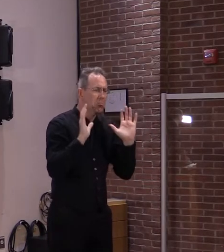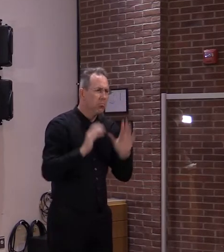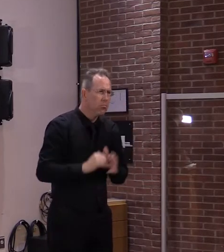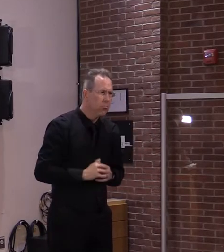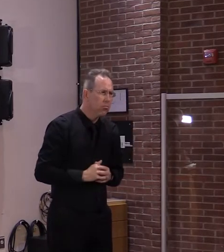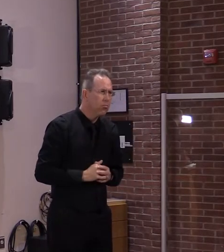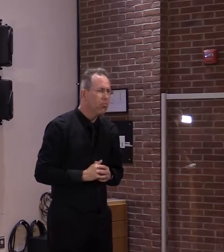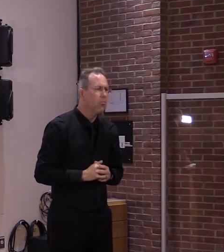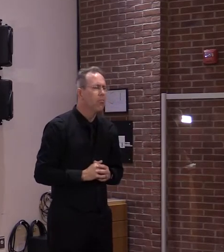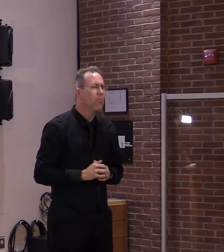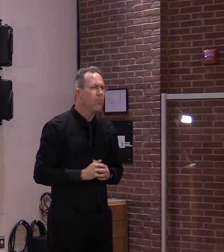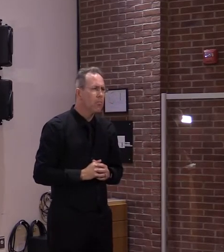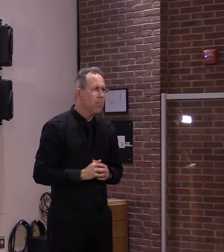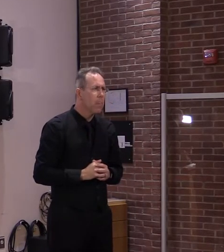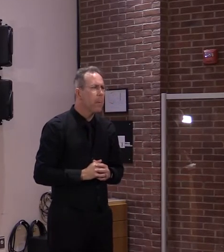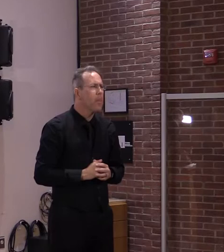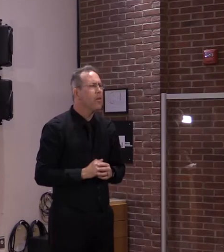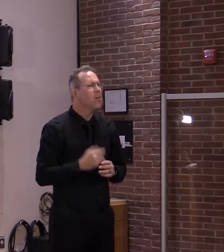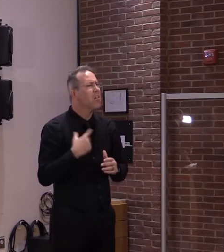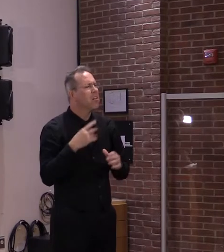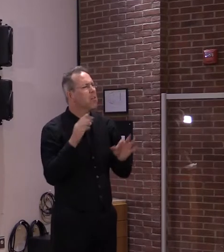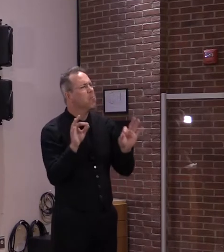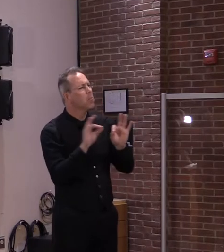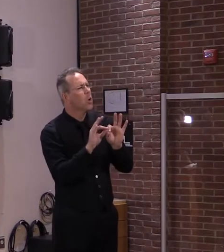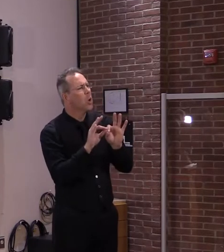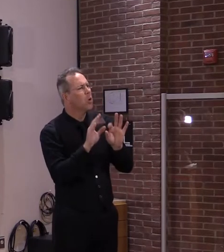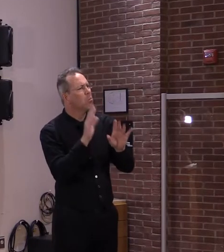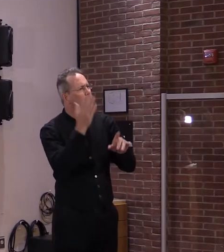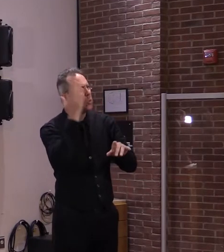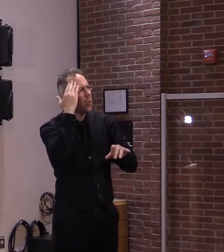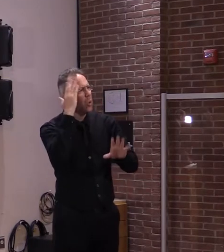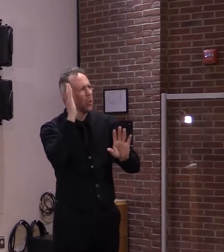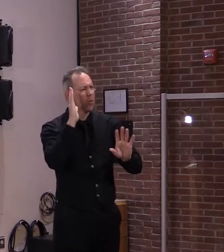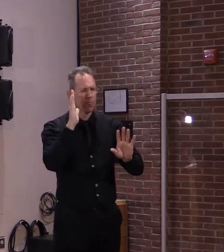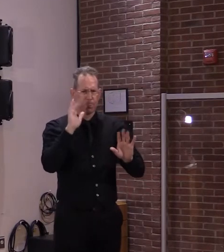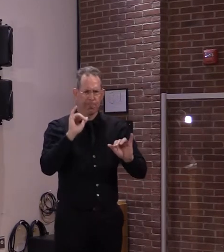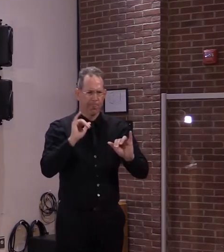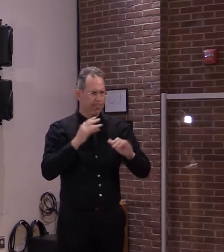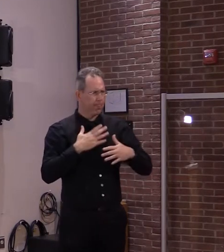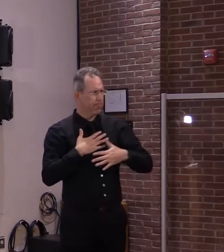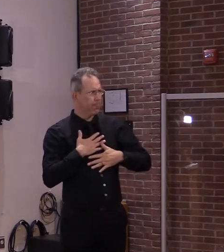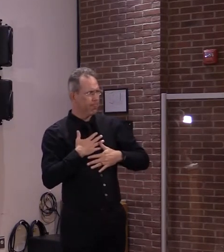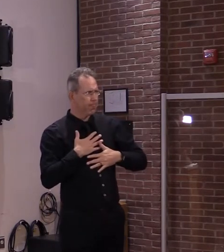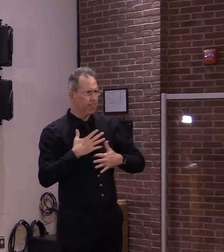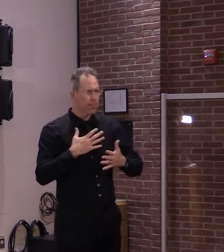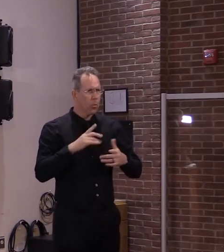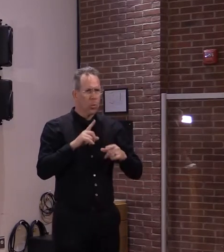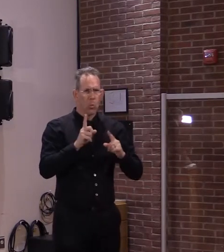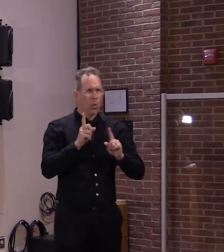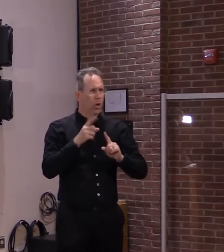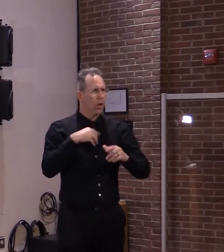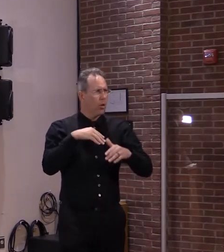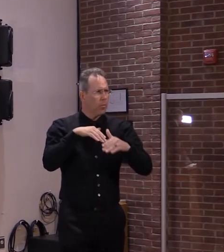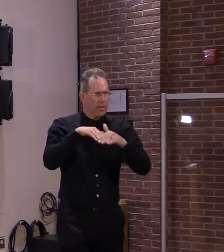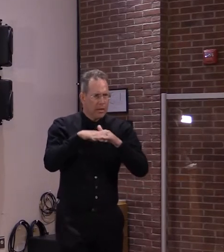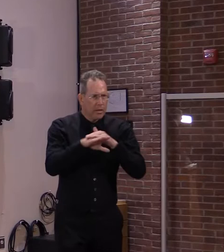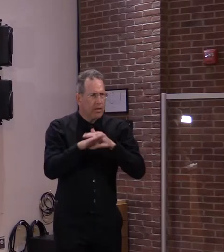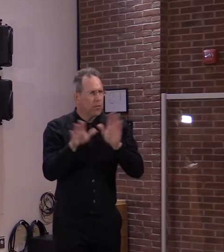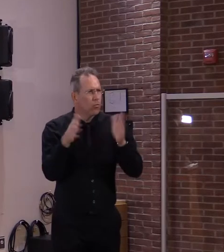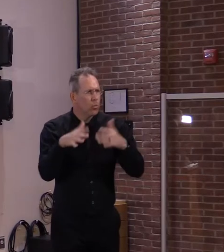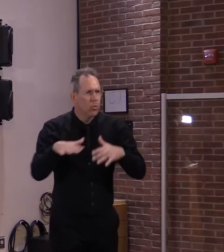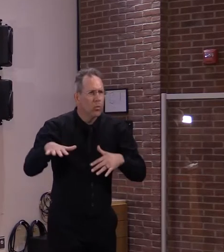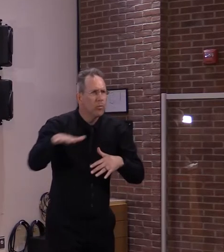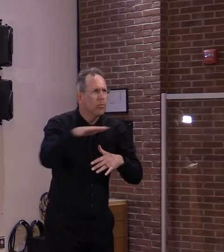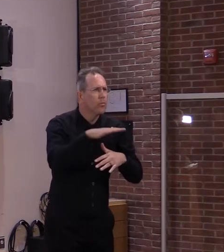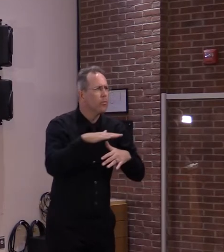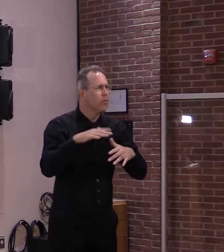think that that will be a very important factor. Obviously, we look at data every week and every month, and